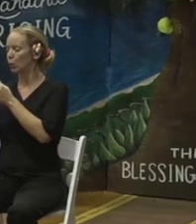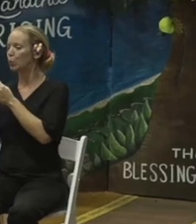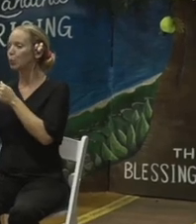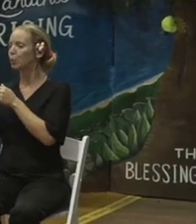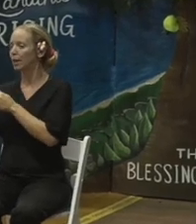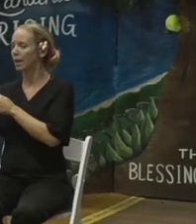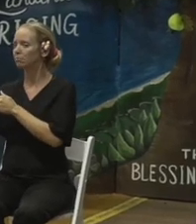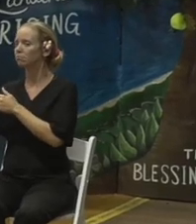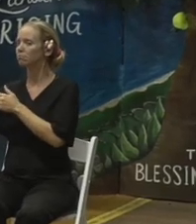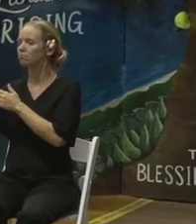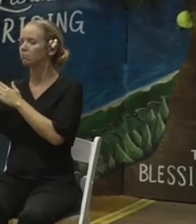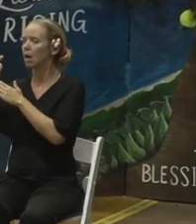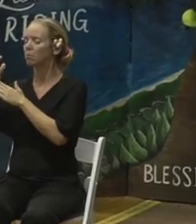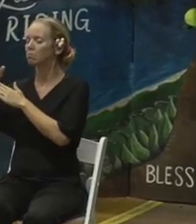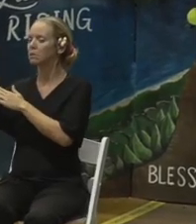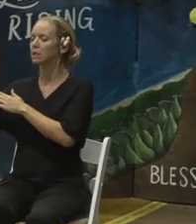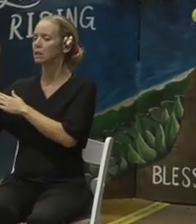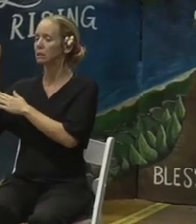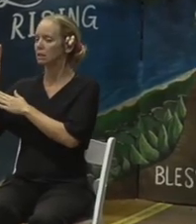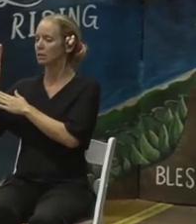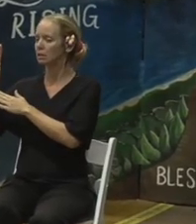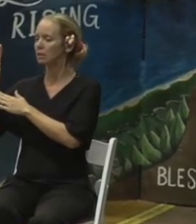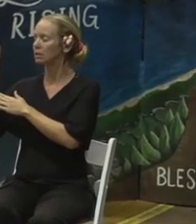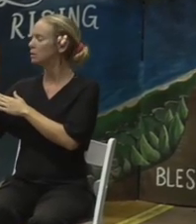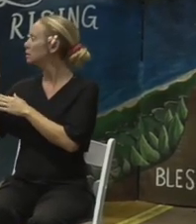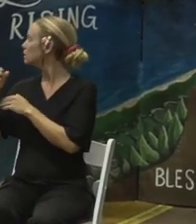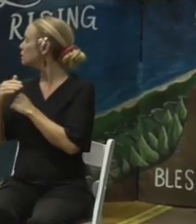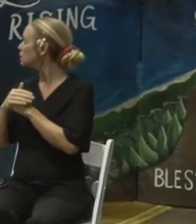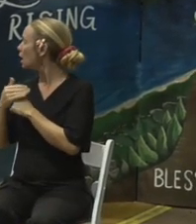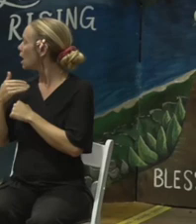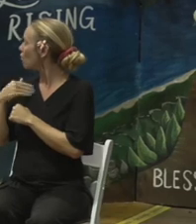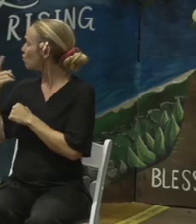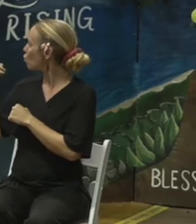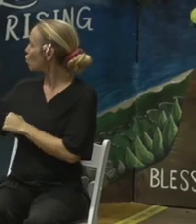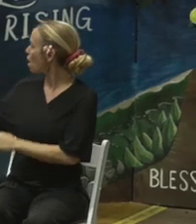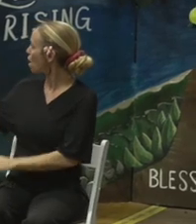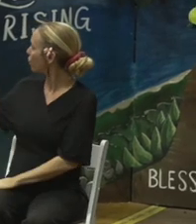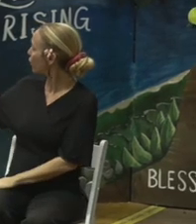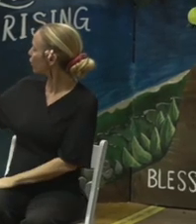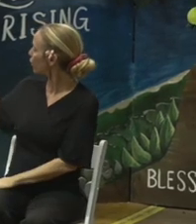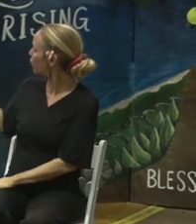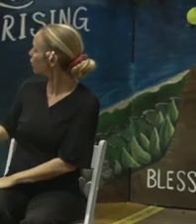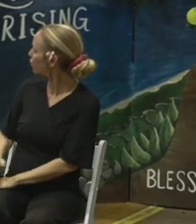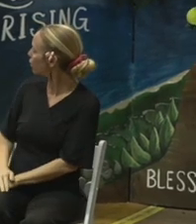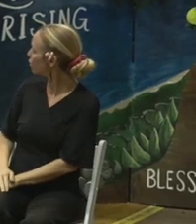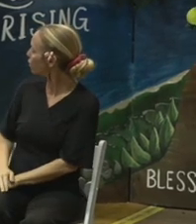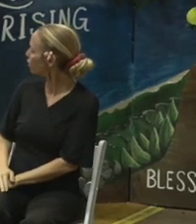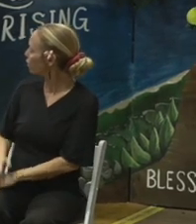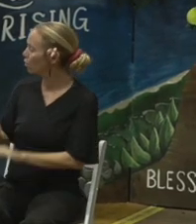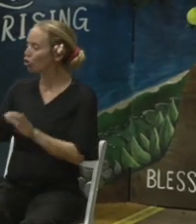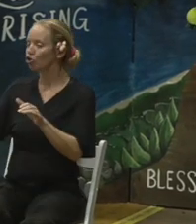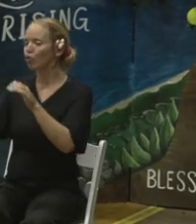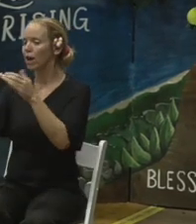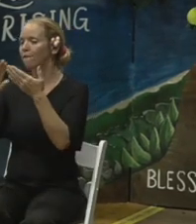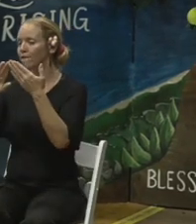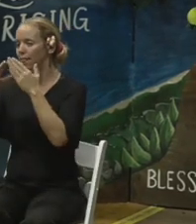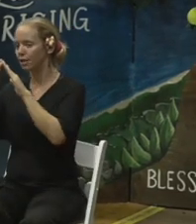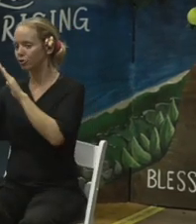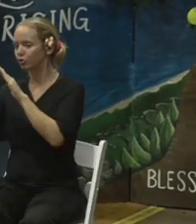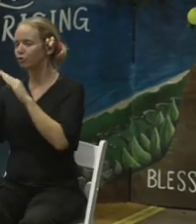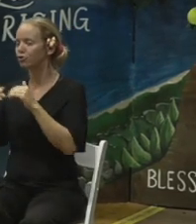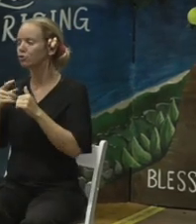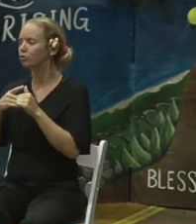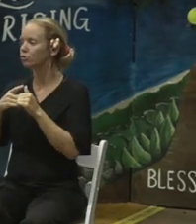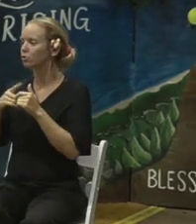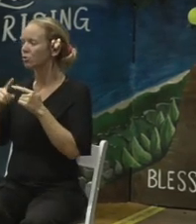So the locations are, we have Wahikuli area here, we have the Crater Village area. I believe this